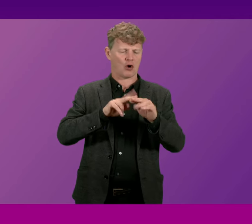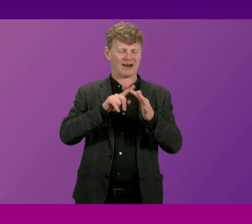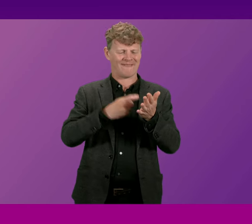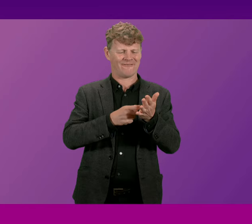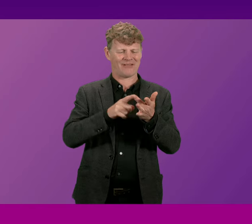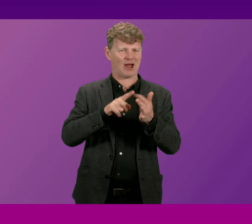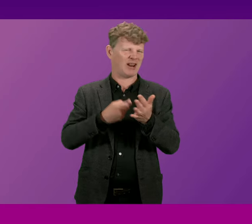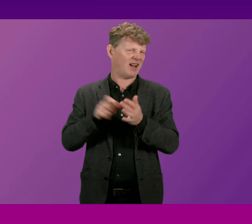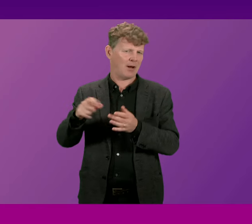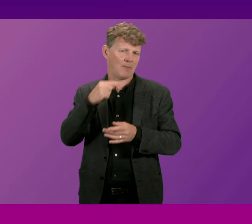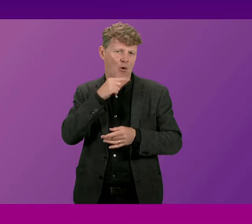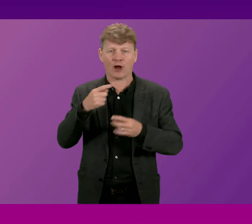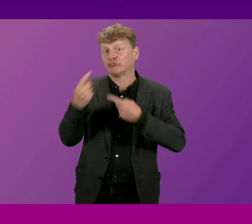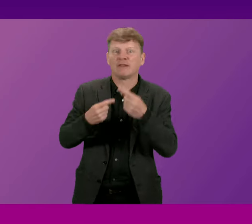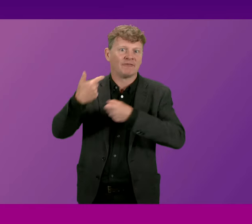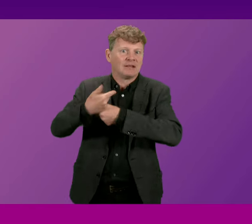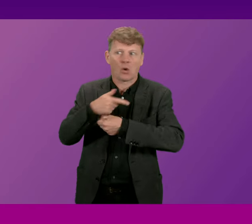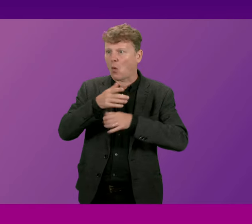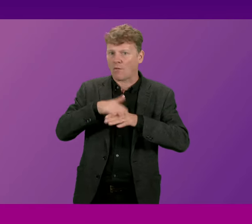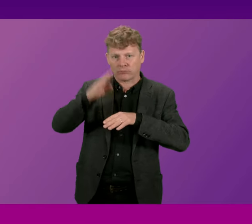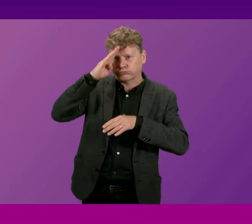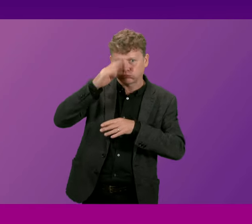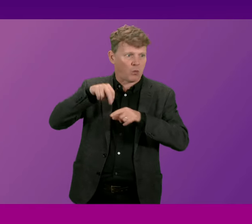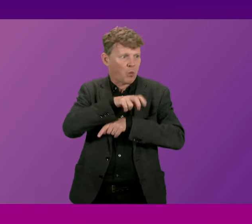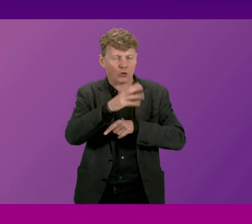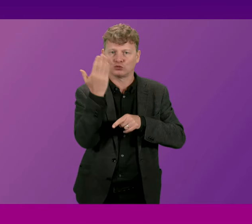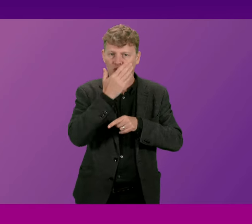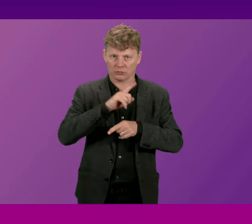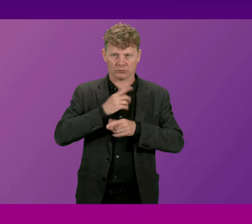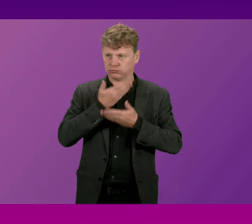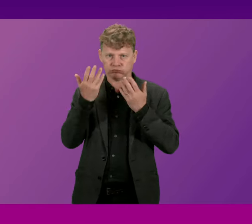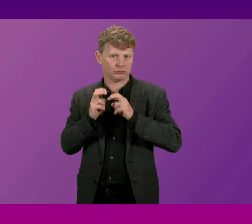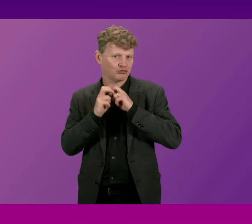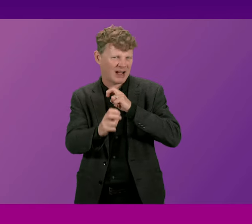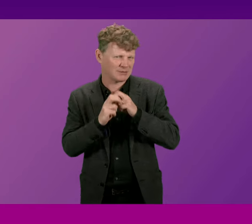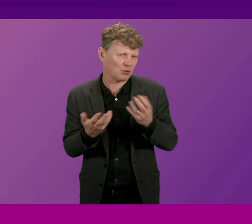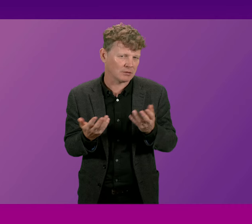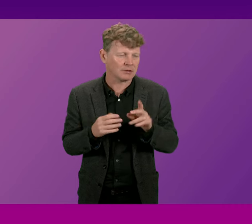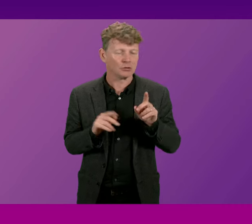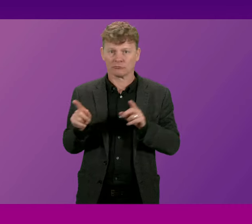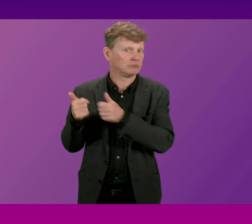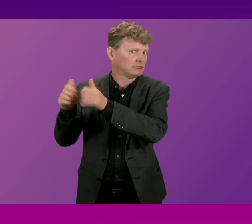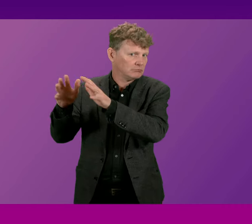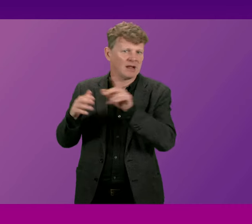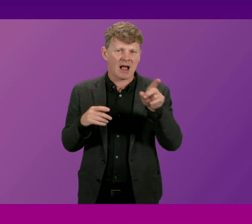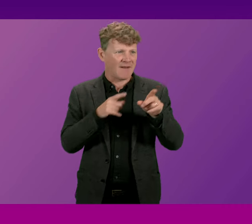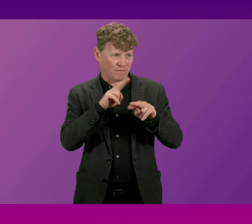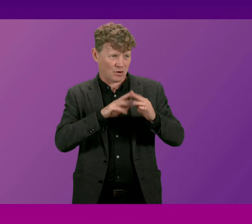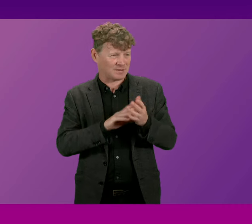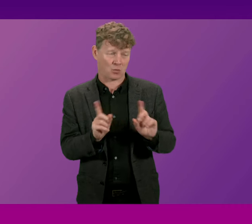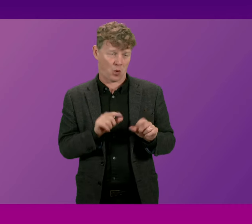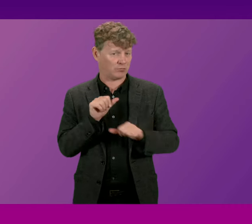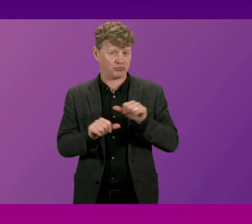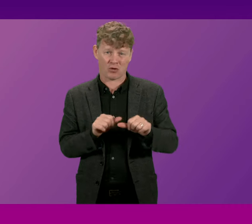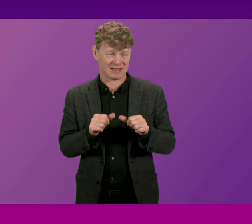he will face if this is rolled out to primary schools as planned next year can I ask the First Minister what processes are in place for